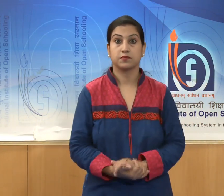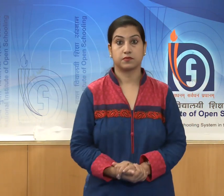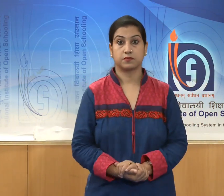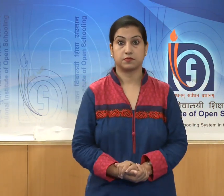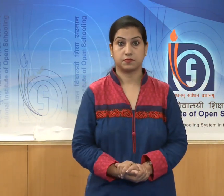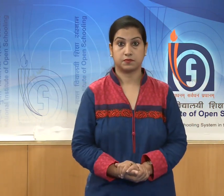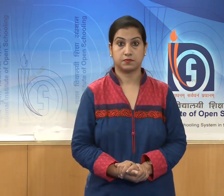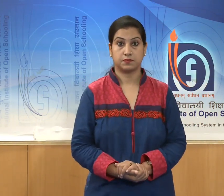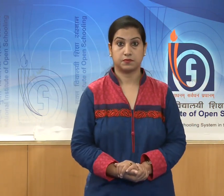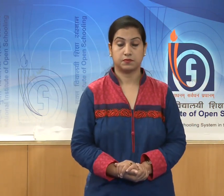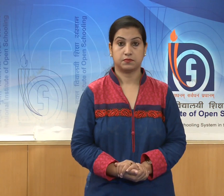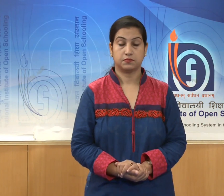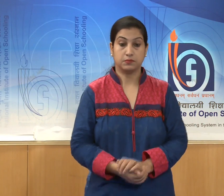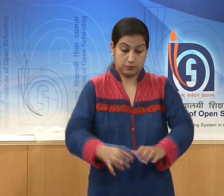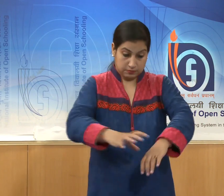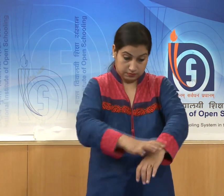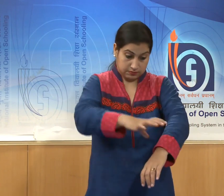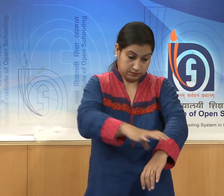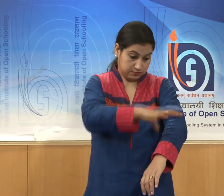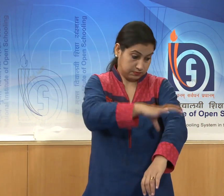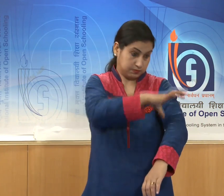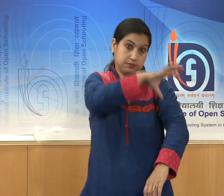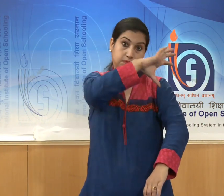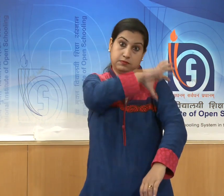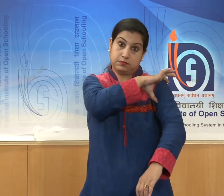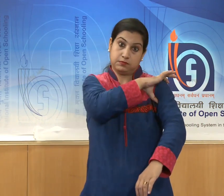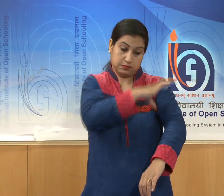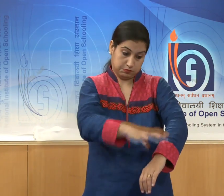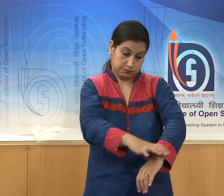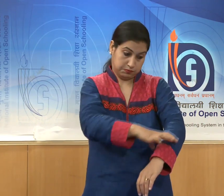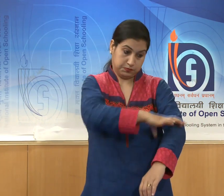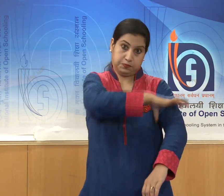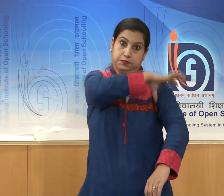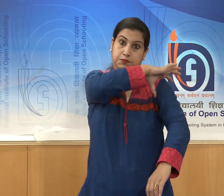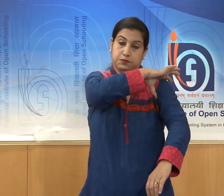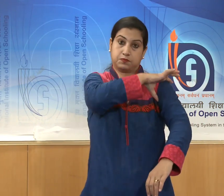her almost her shoulders.